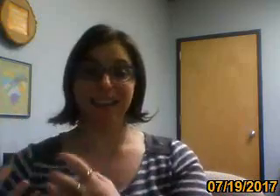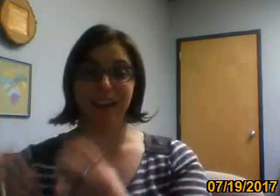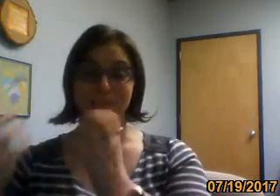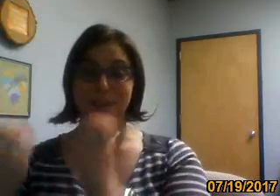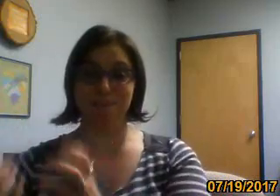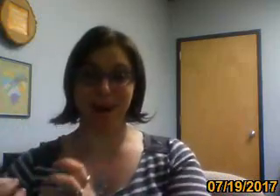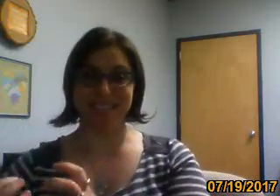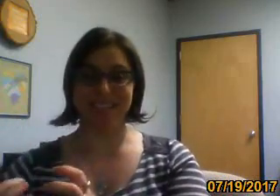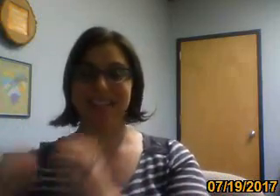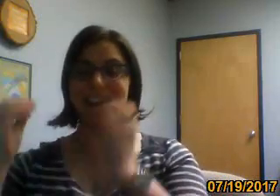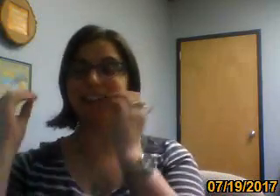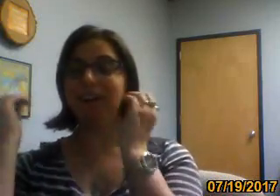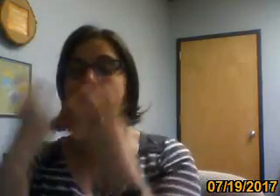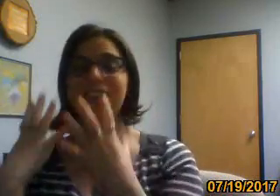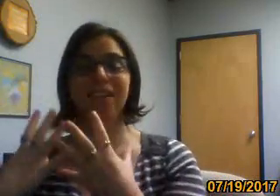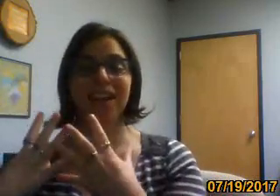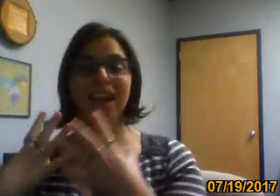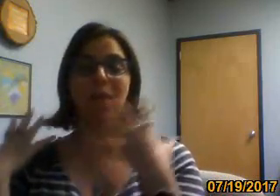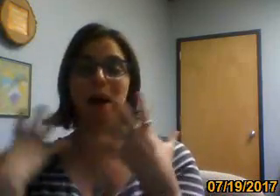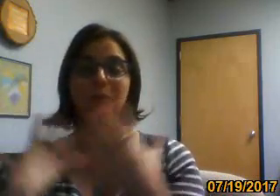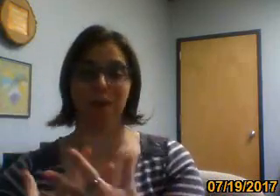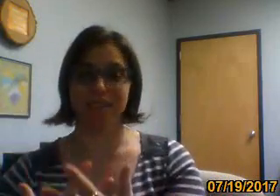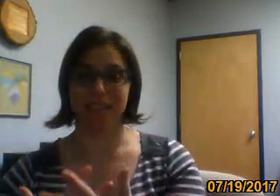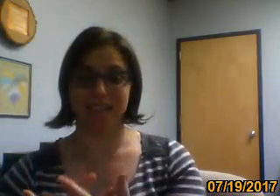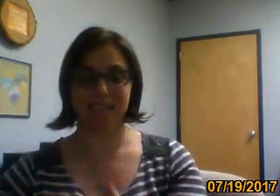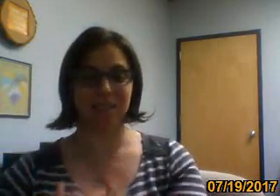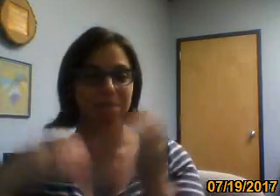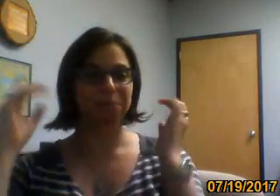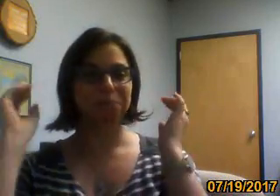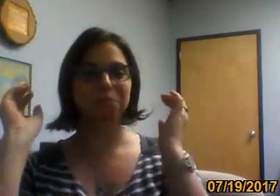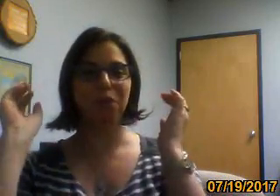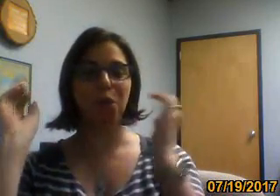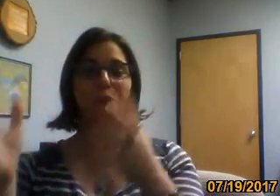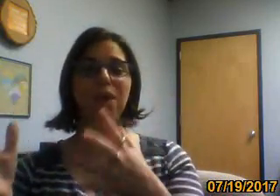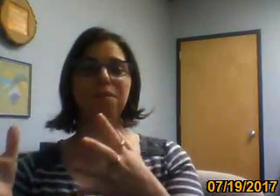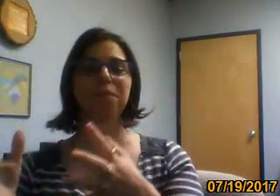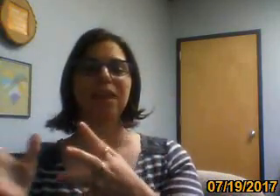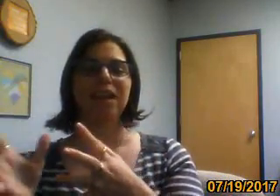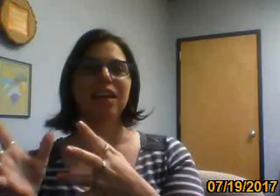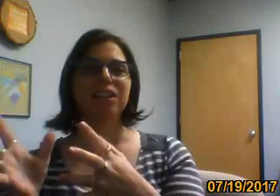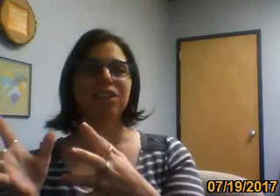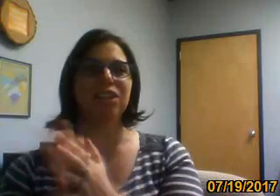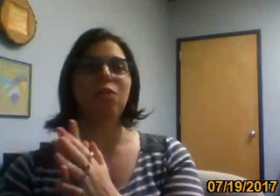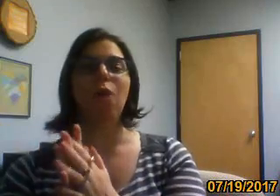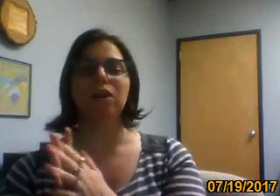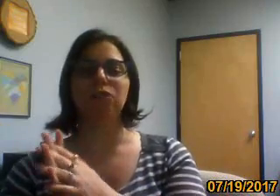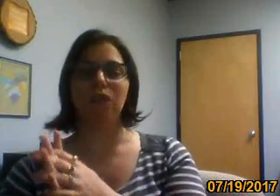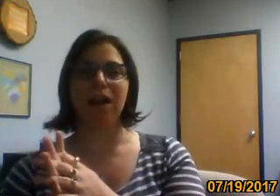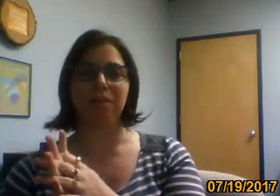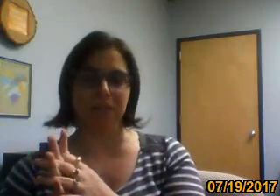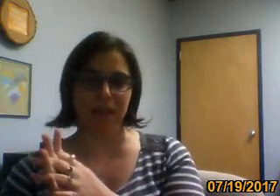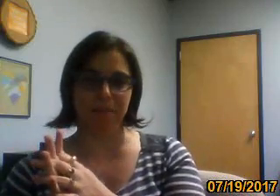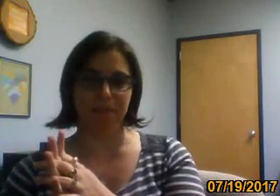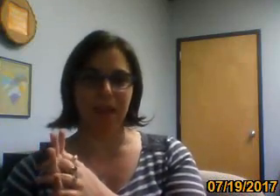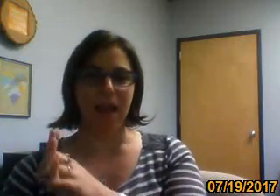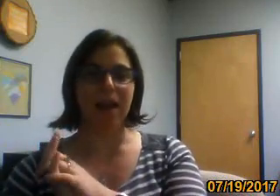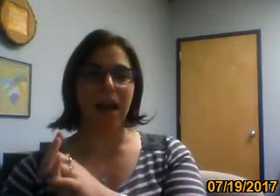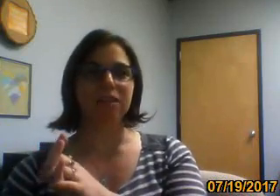love the process. I love hearing about processes. Well, she walked right up to him and